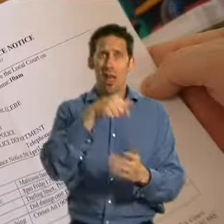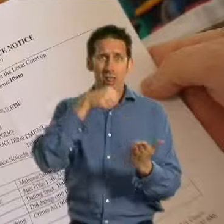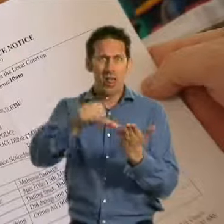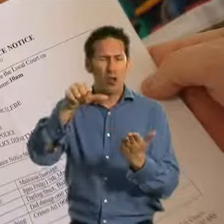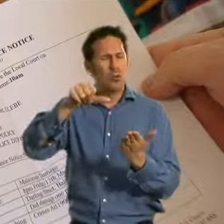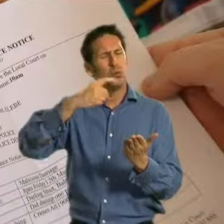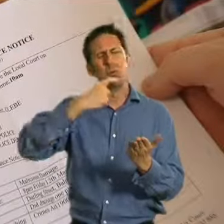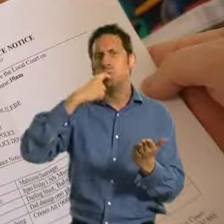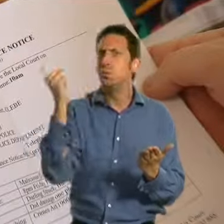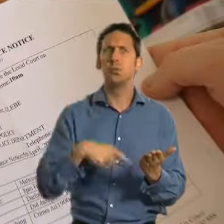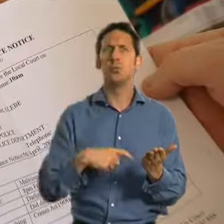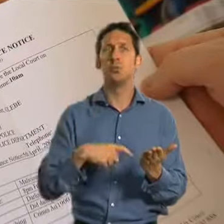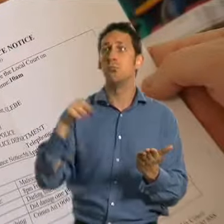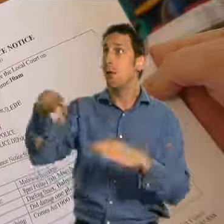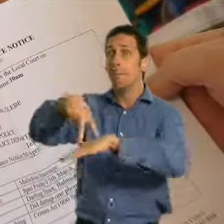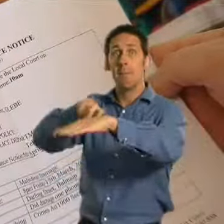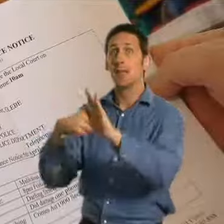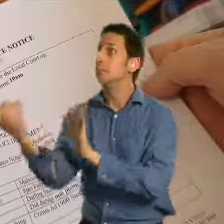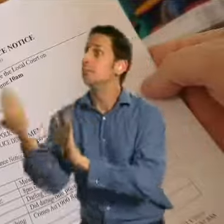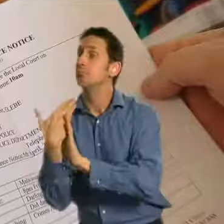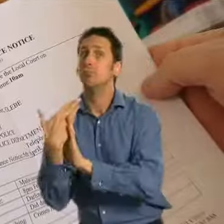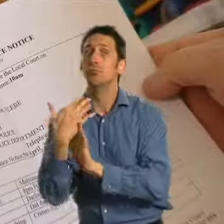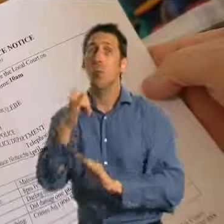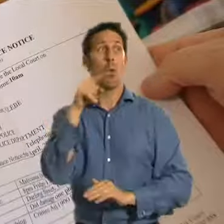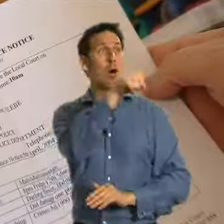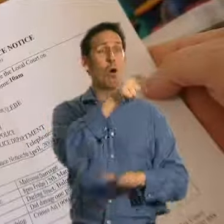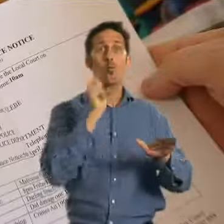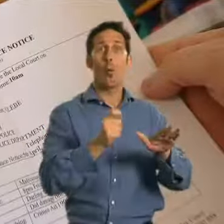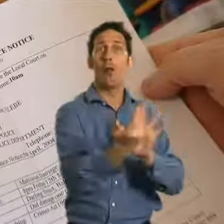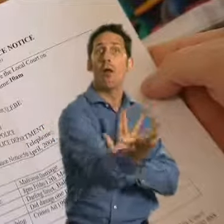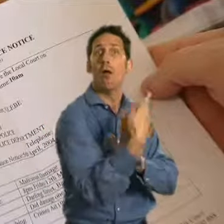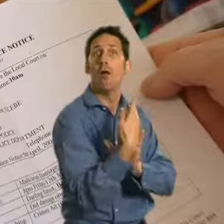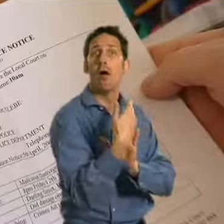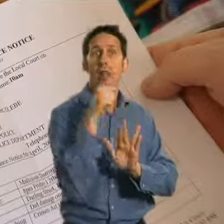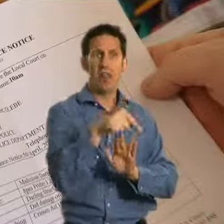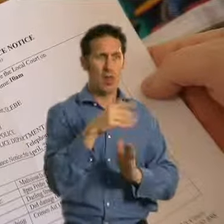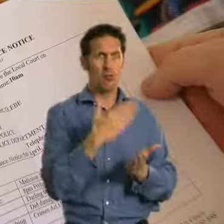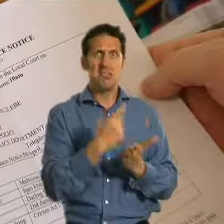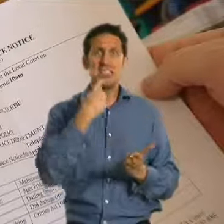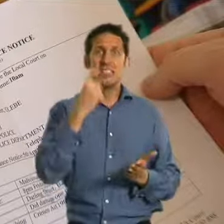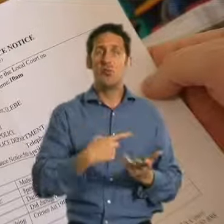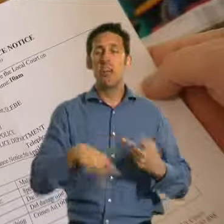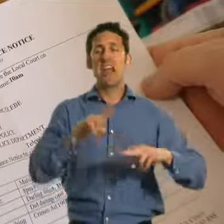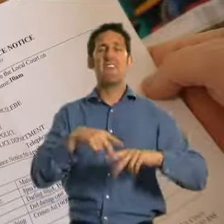But ignoring a letter from the police or court can only get you in worse trouble later on.